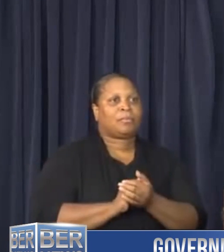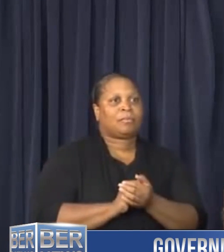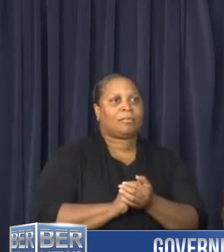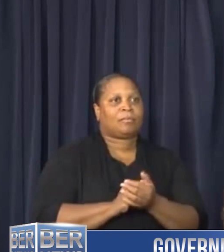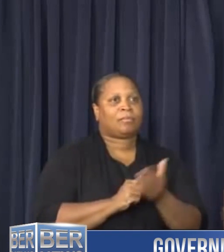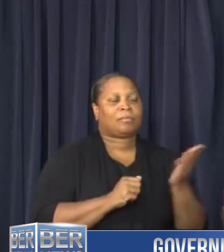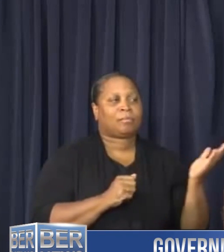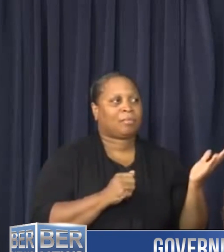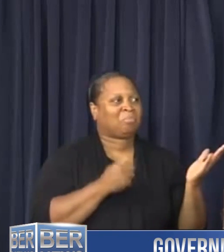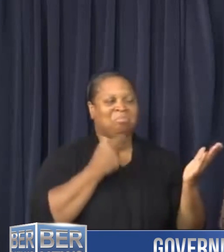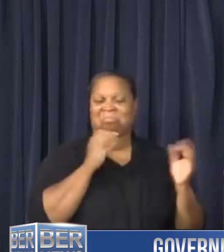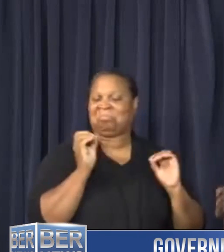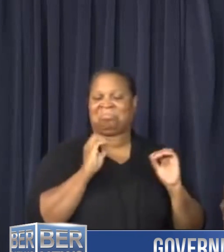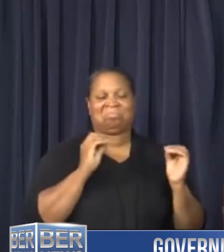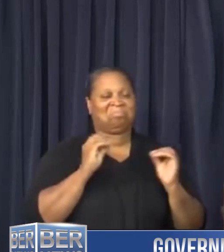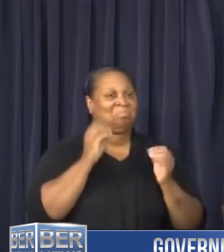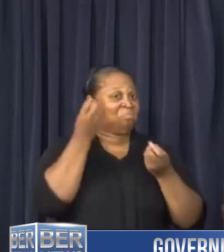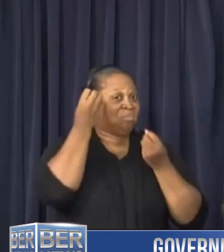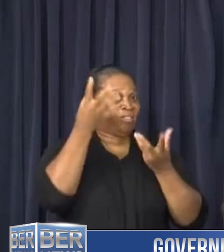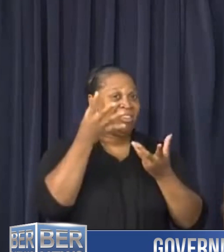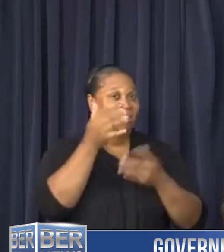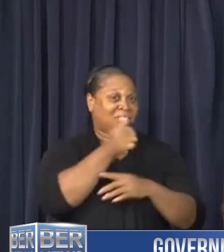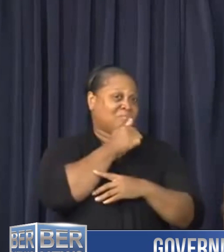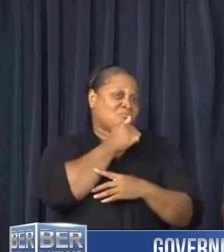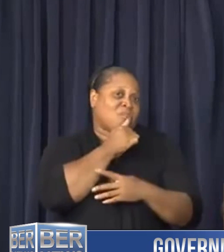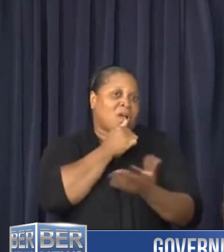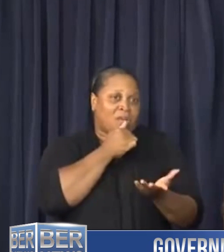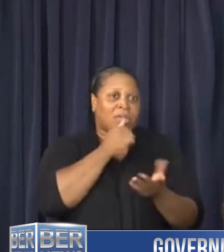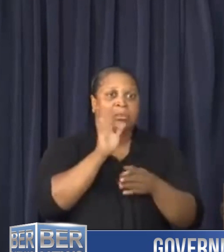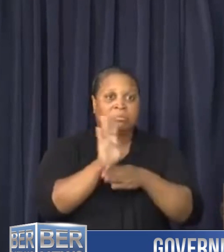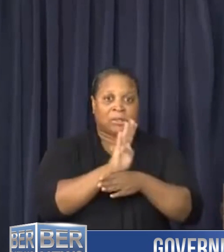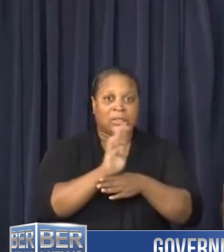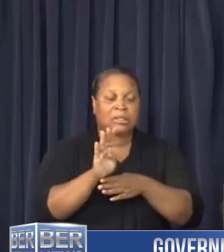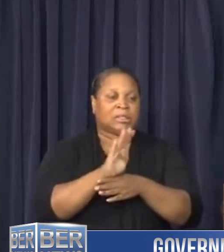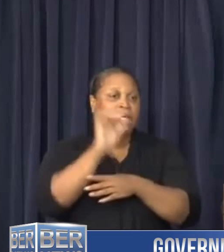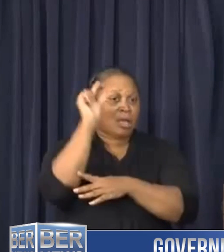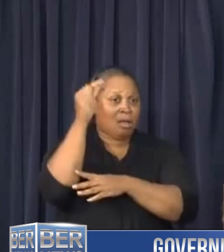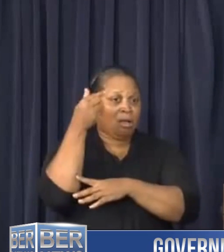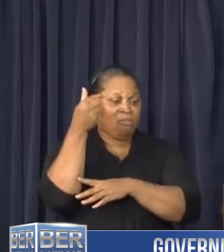We have had no indication. Obviously, that is a private enterprise. The government has